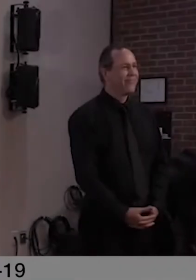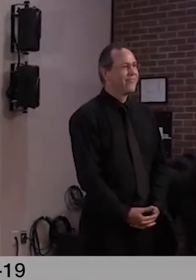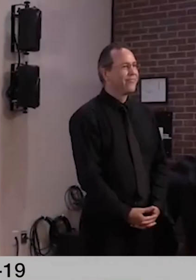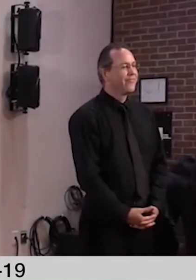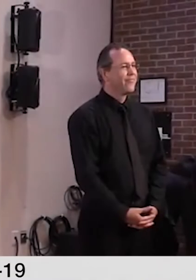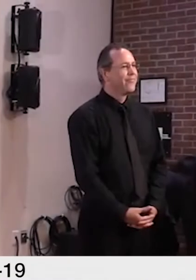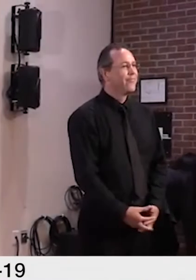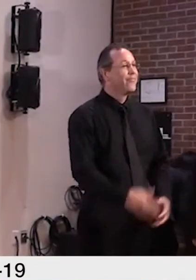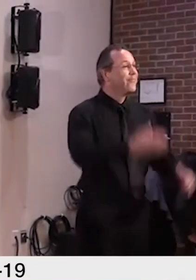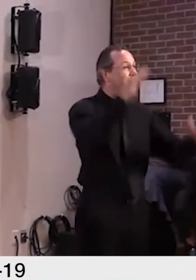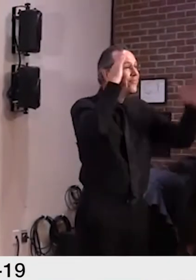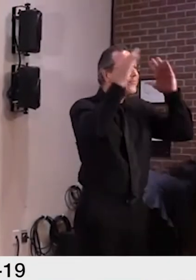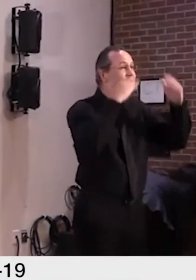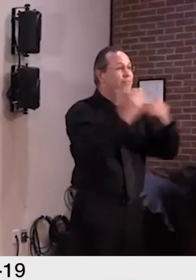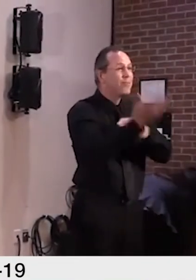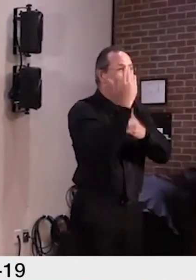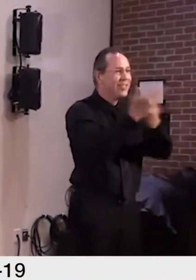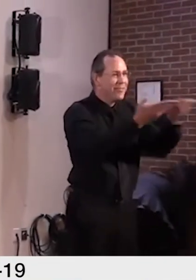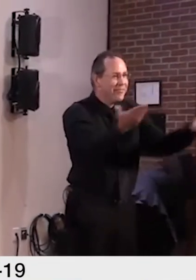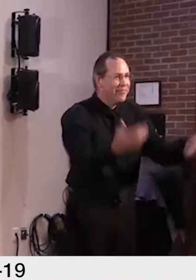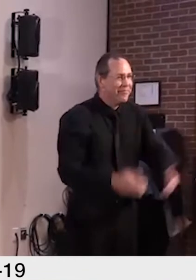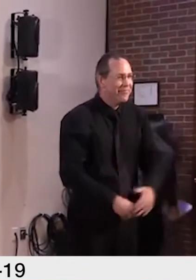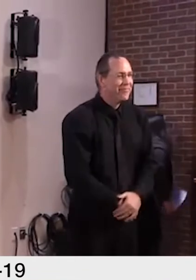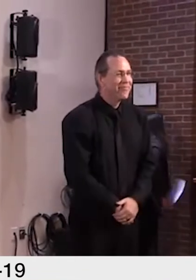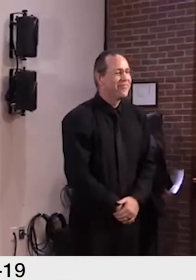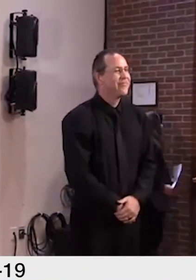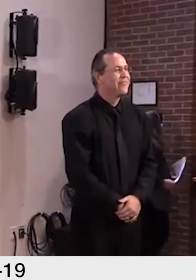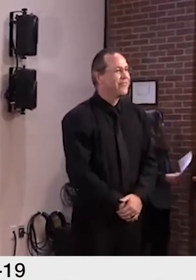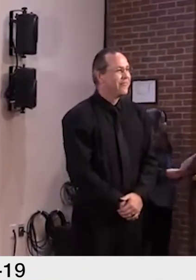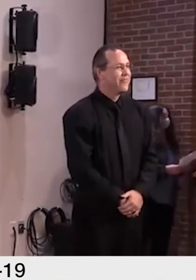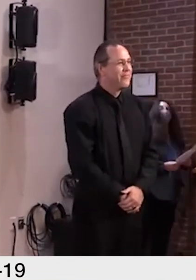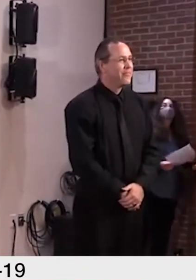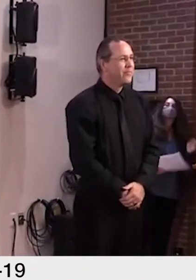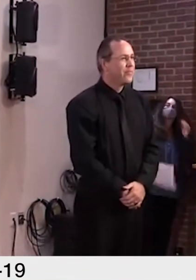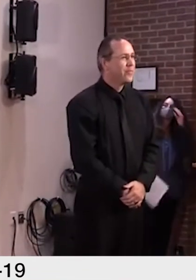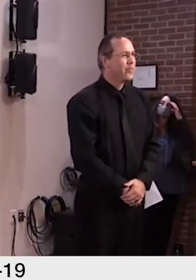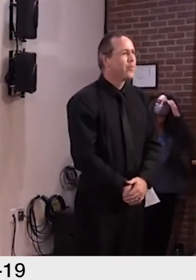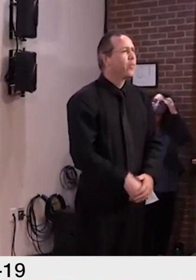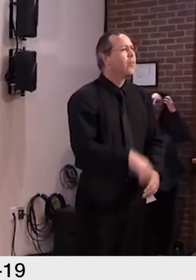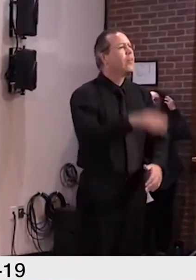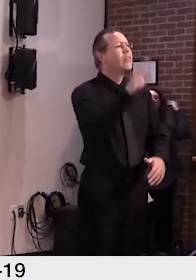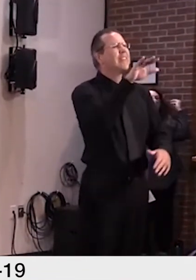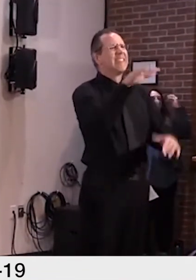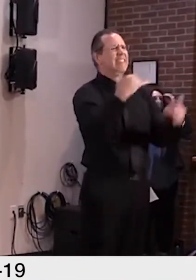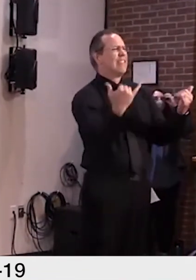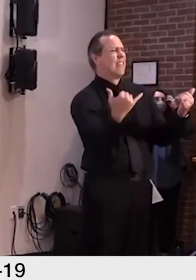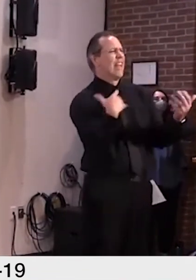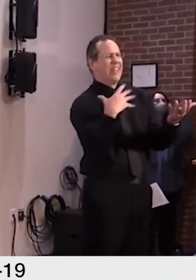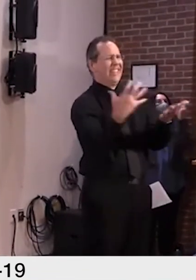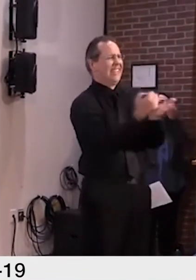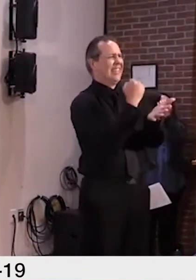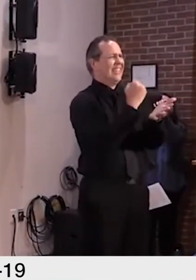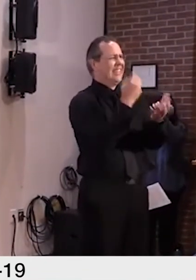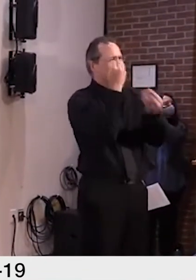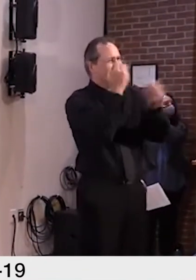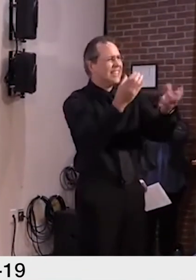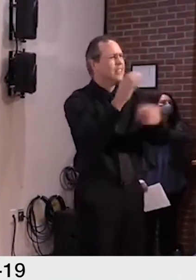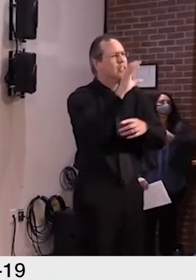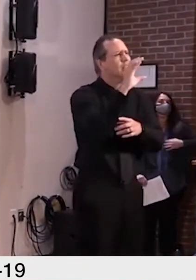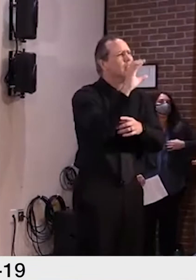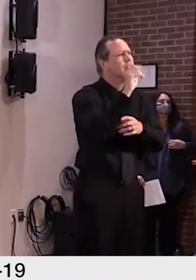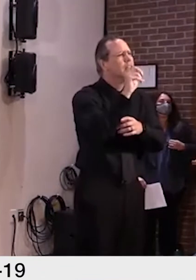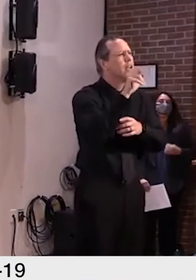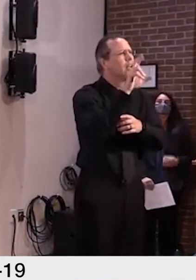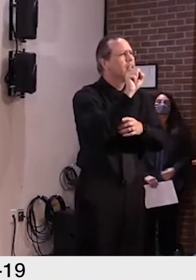Good morning, everyone. I want to start this morning with a quick update on the